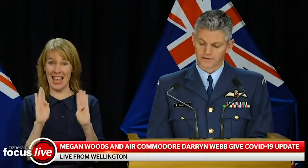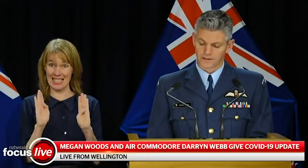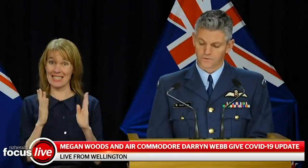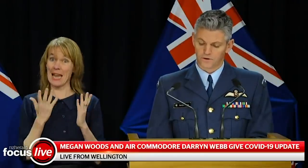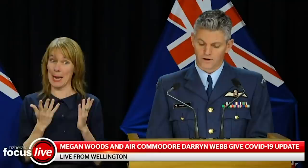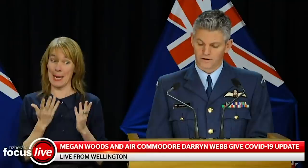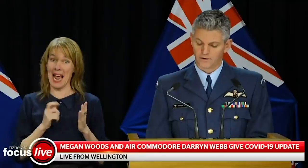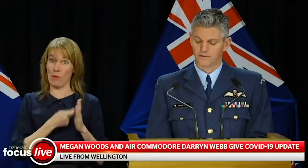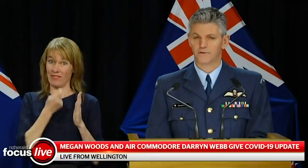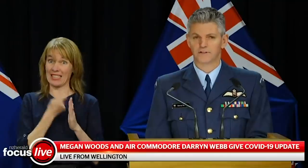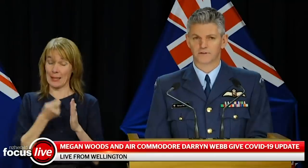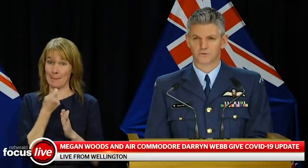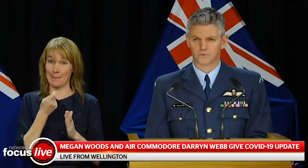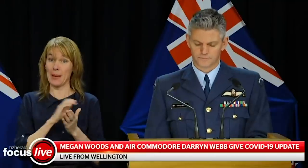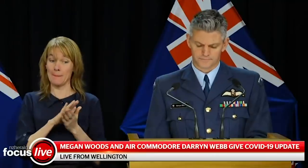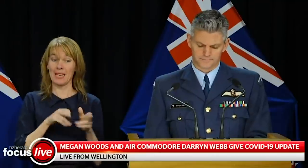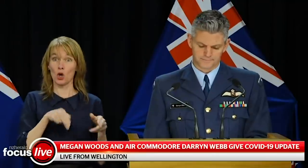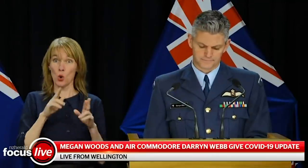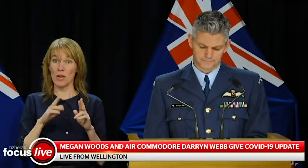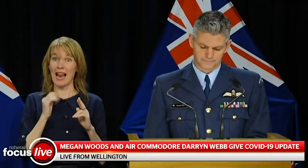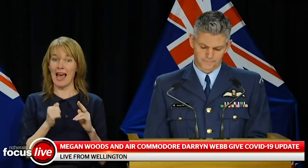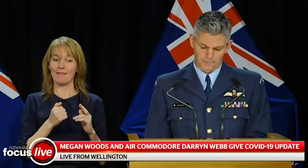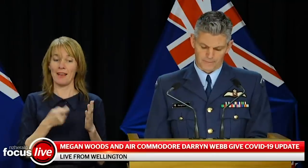now had 6 foot high fencing installed.